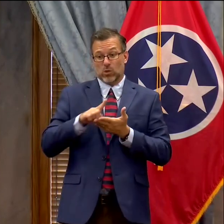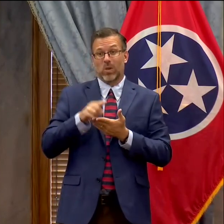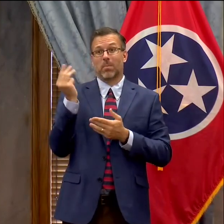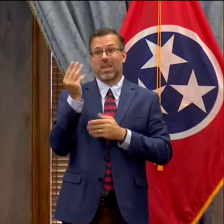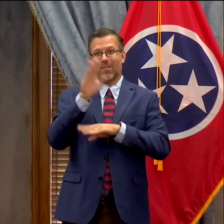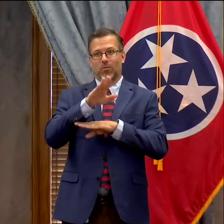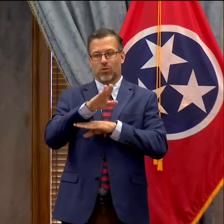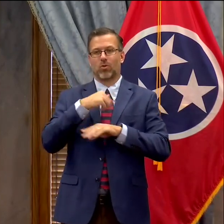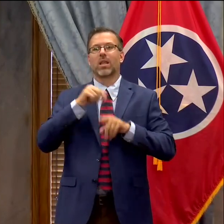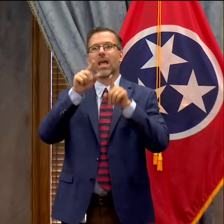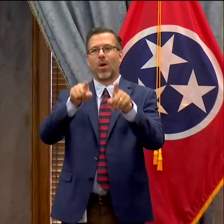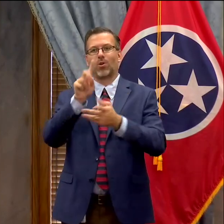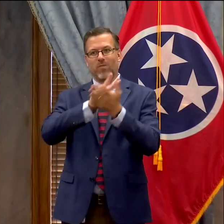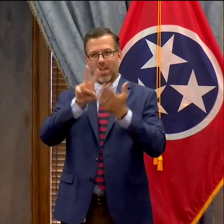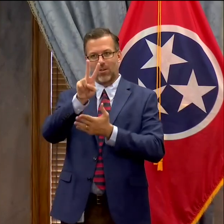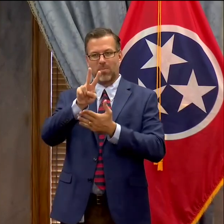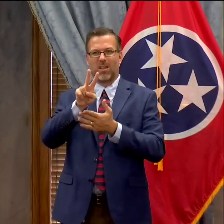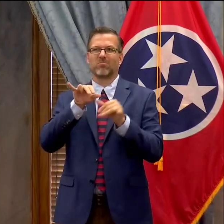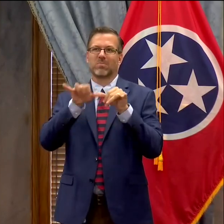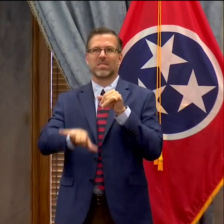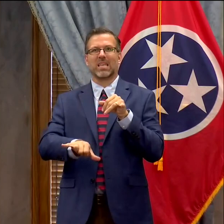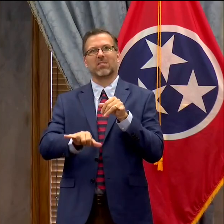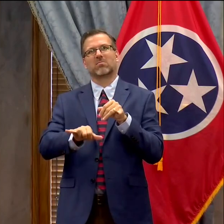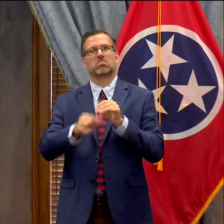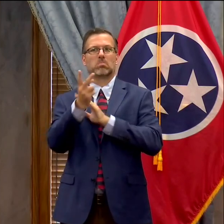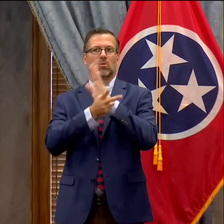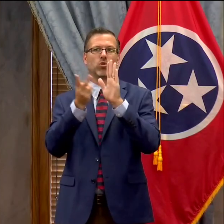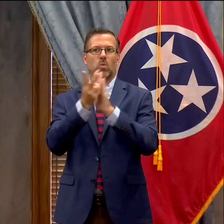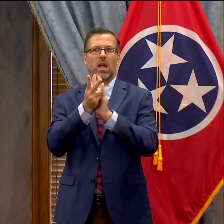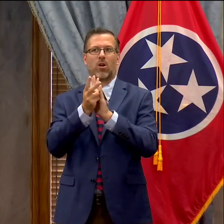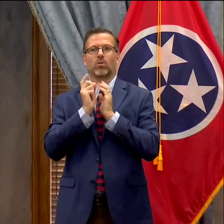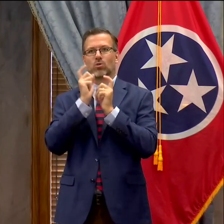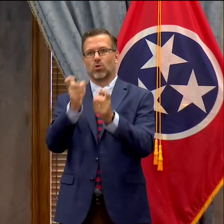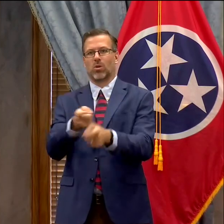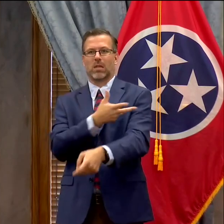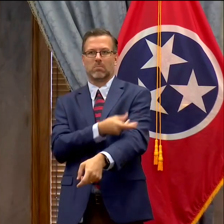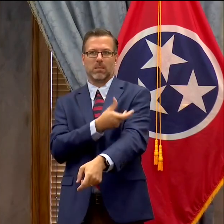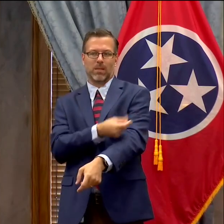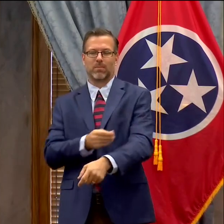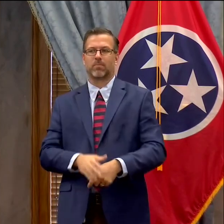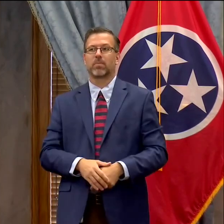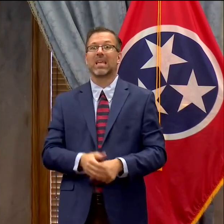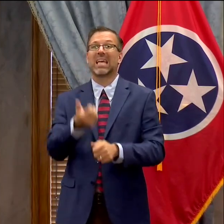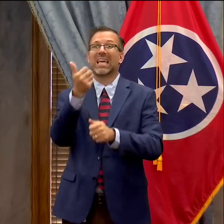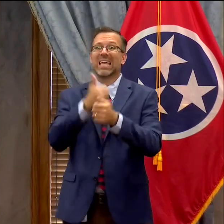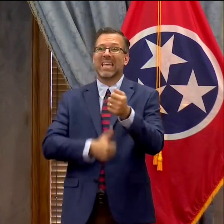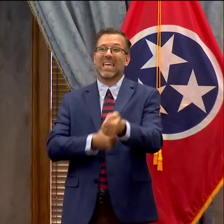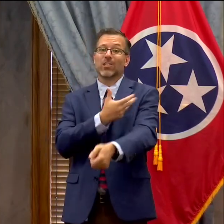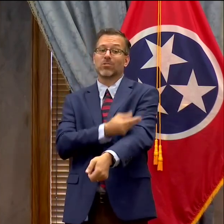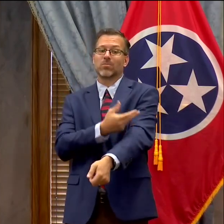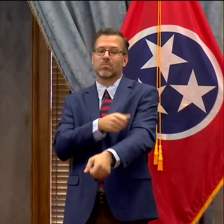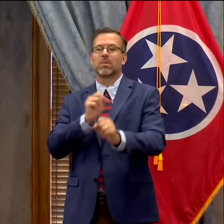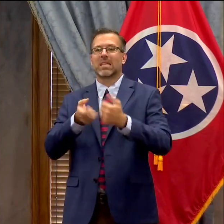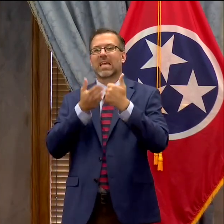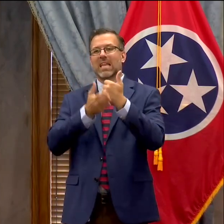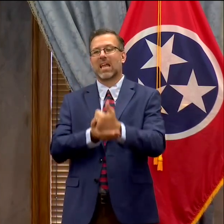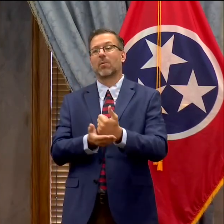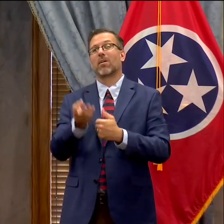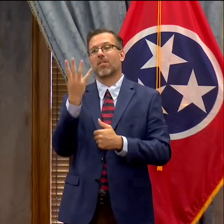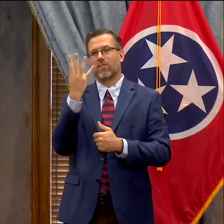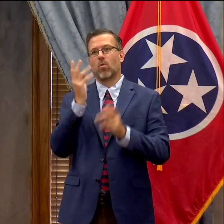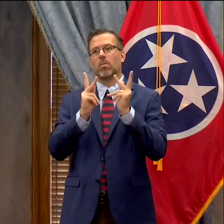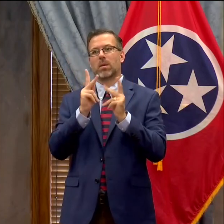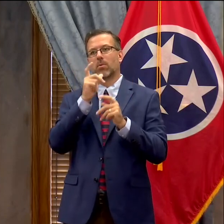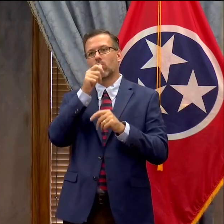to Vanderbilt and spent a couple of hours donating blood plasma each donation can help four patients suffering from COVID